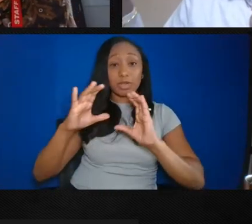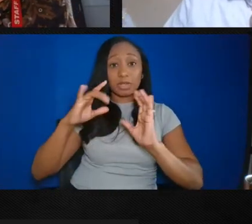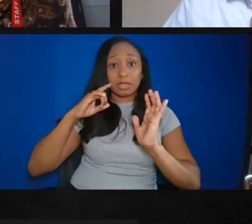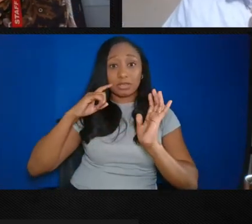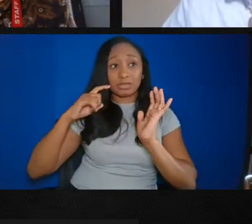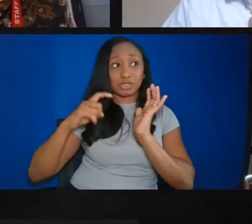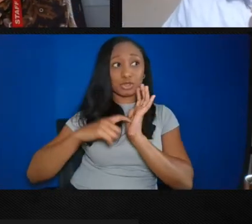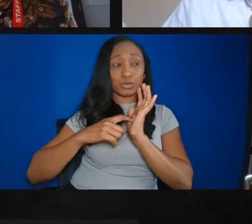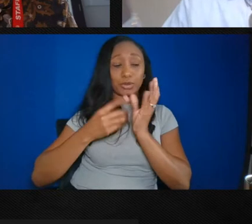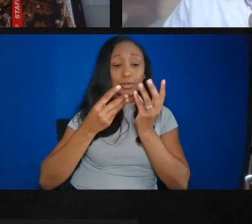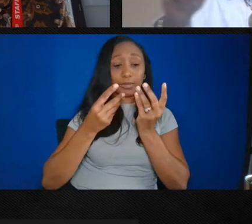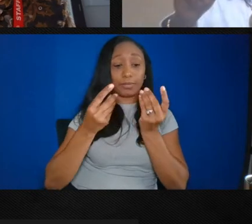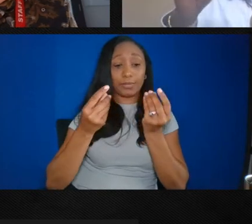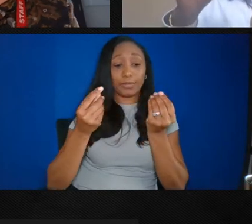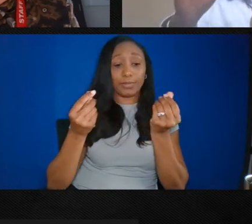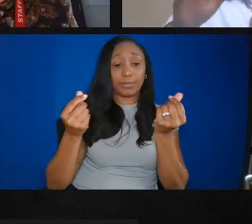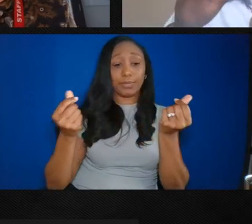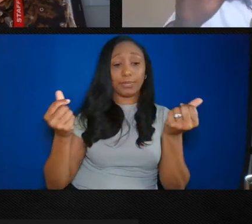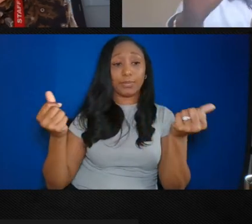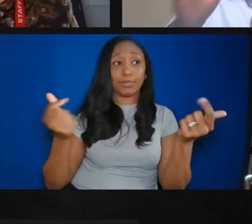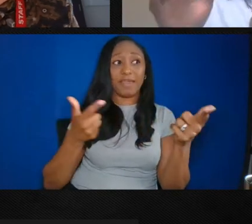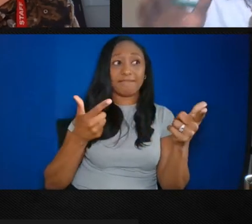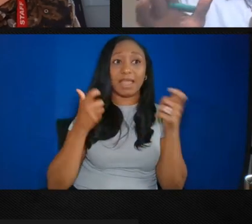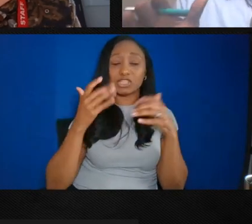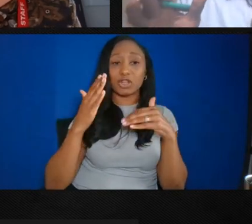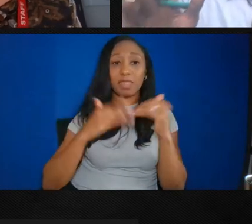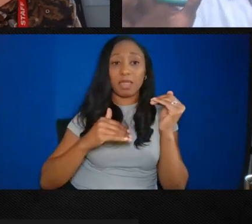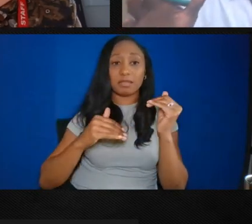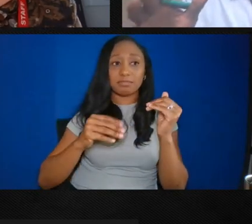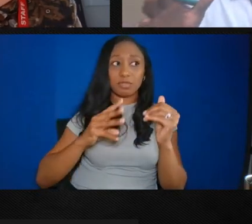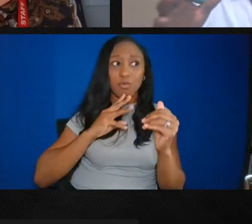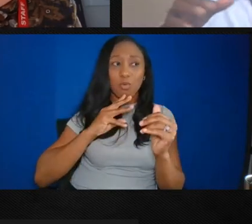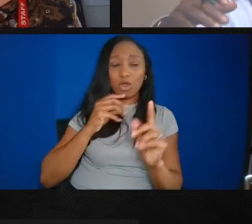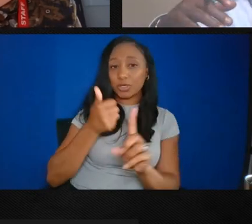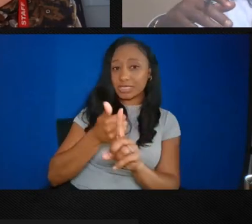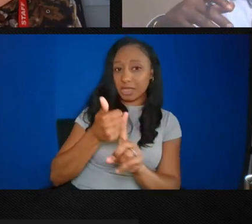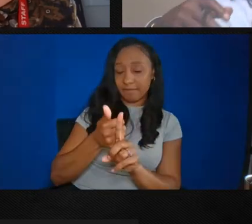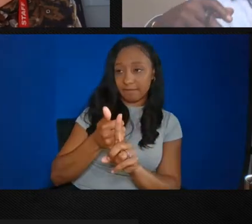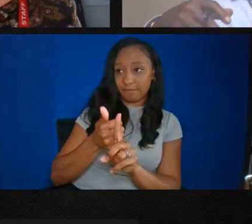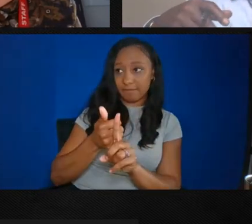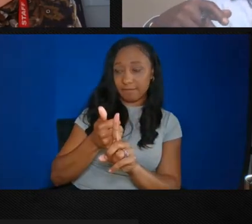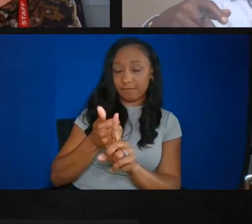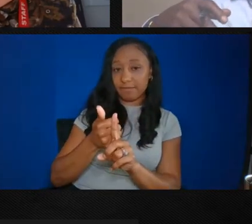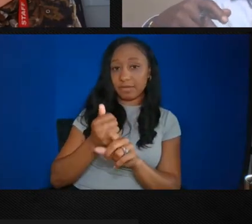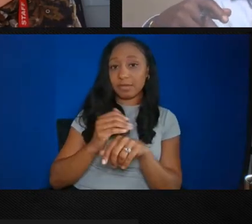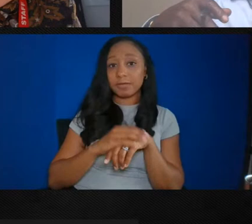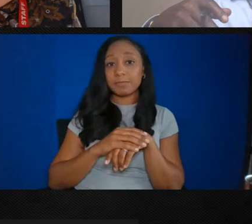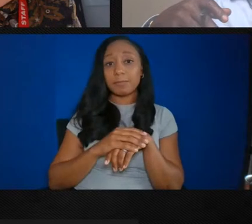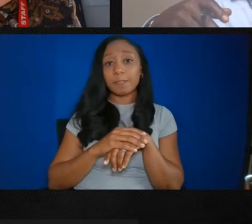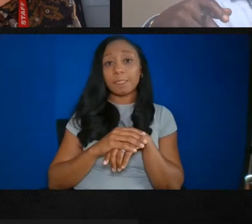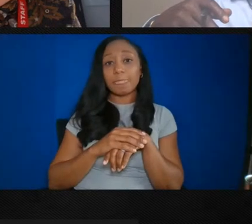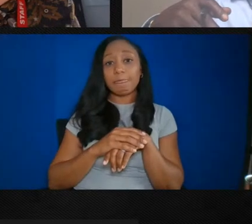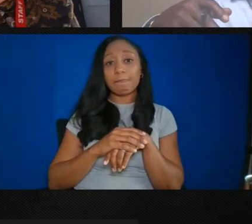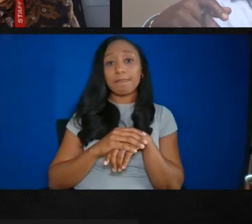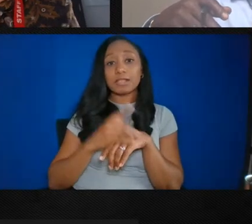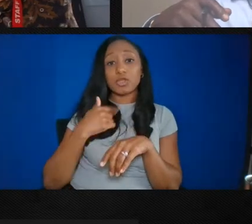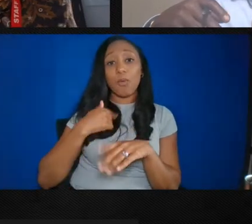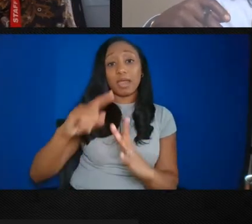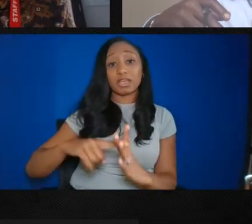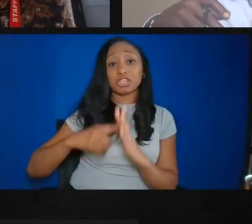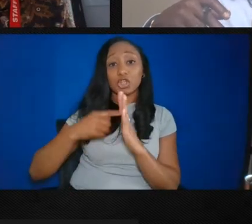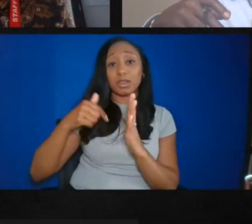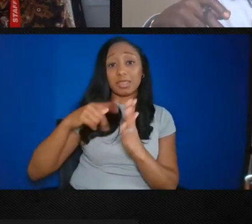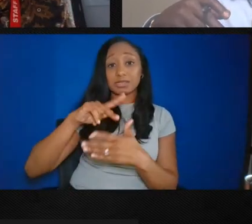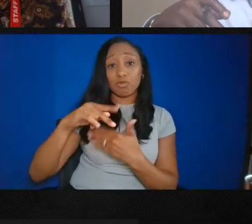the water's edge. So that's one point I want to make, because when I started this project 30 years ago,